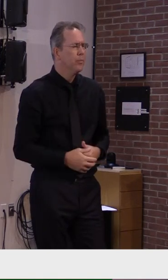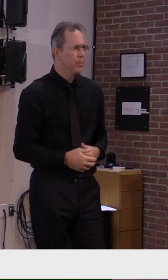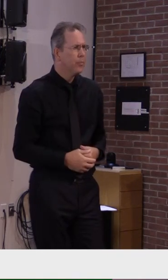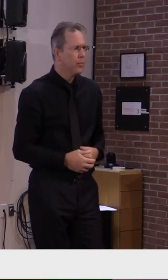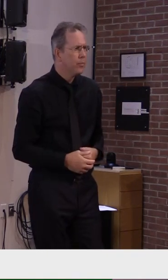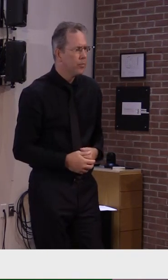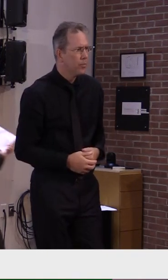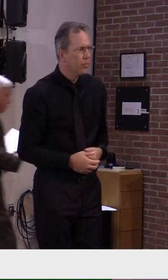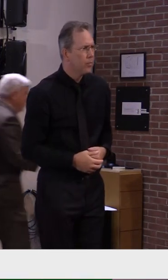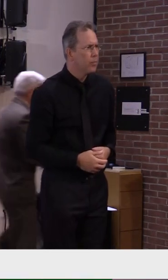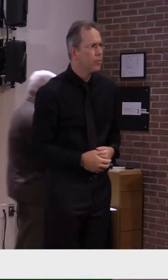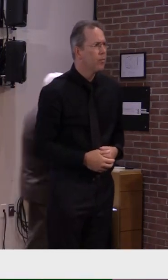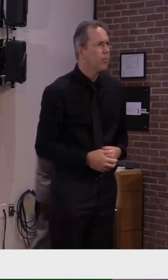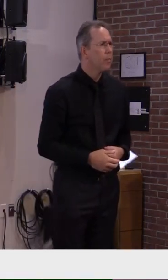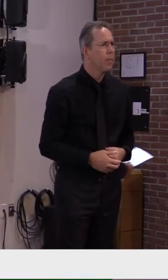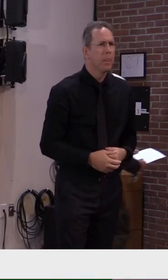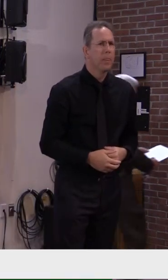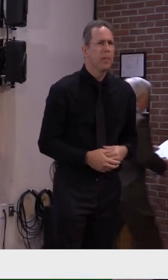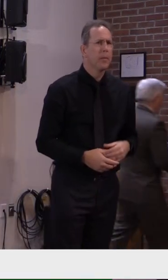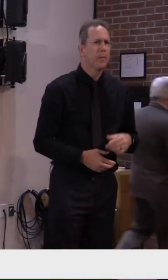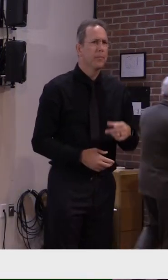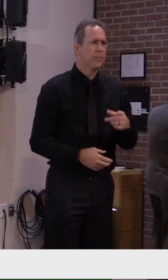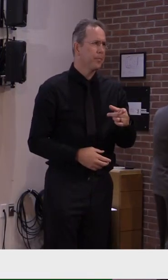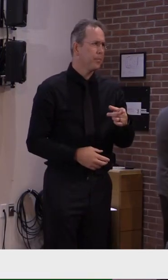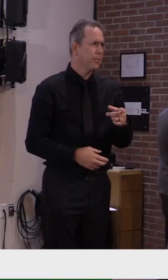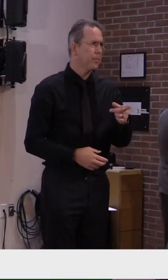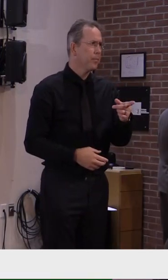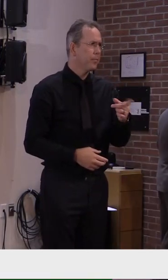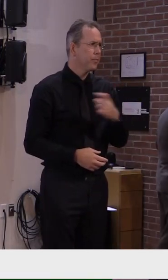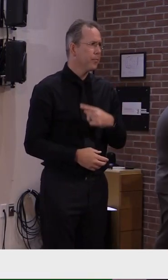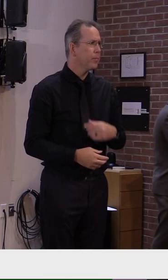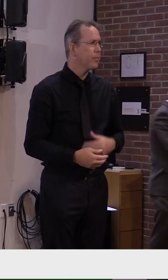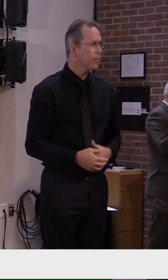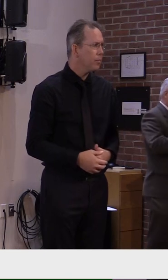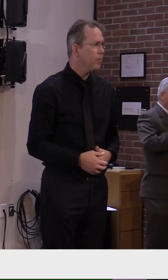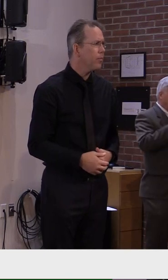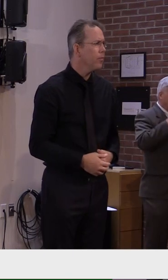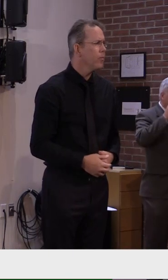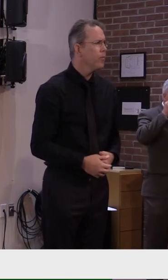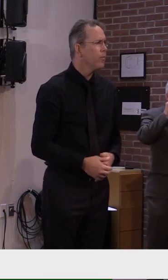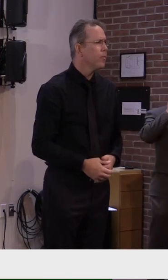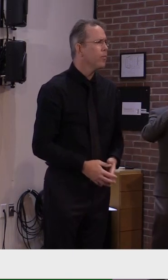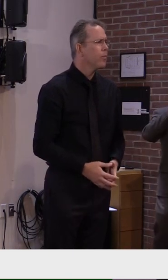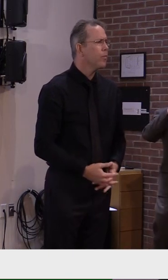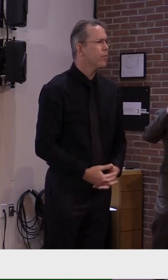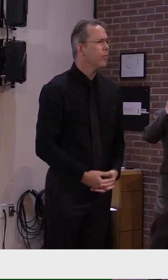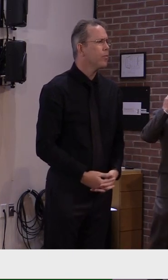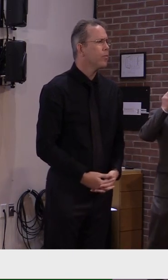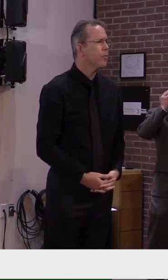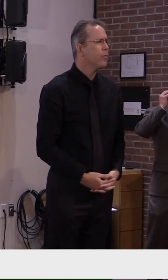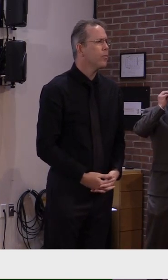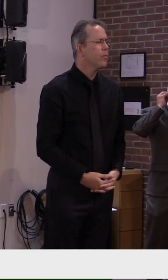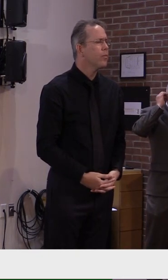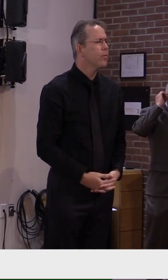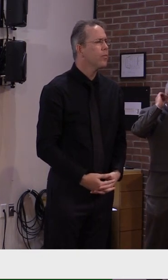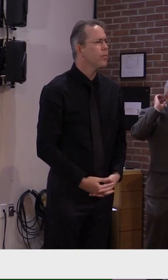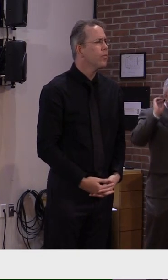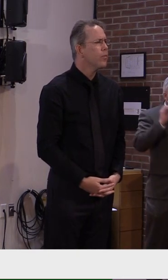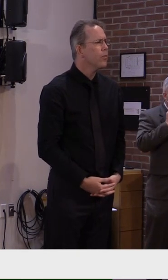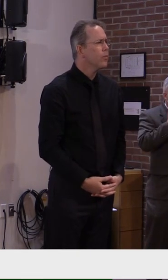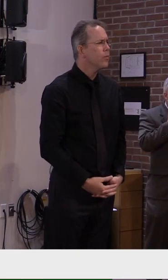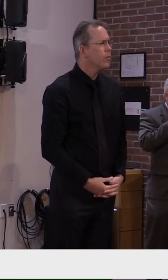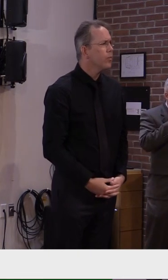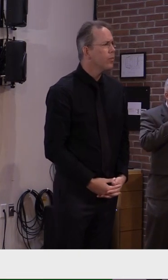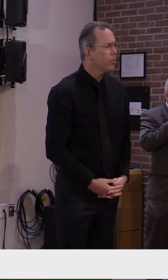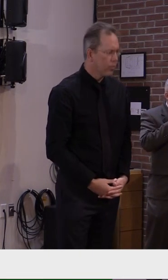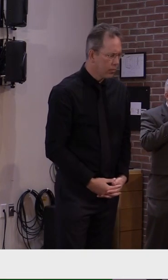Thank you very much. Not sure who the best person might be for this. Perhaps Dr. Mark Levine. I remember back in the spring, so much of what